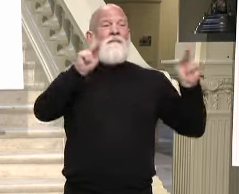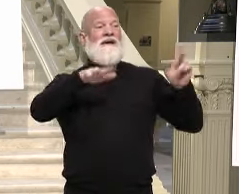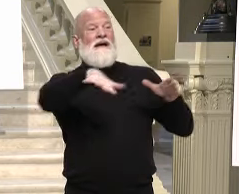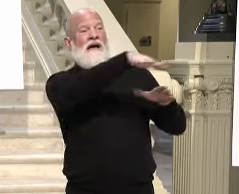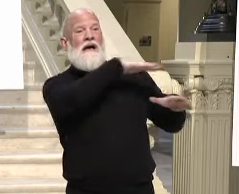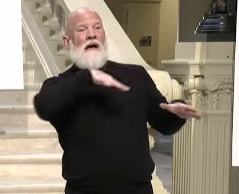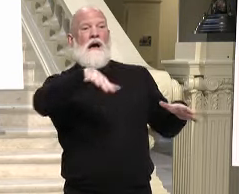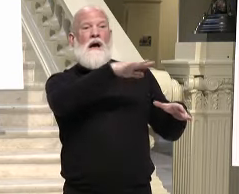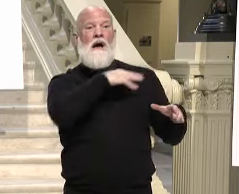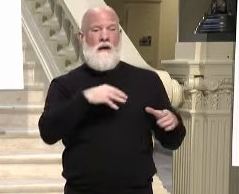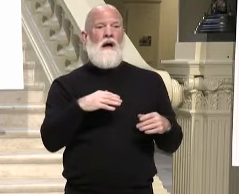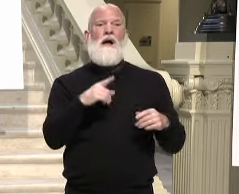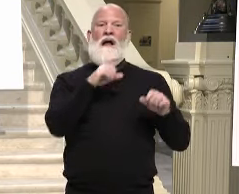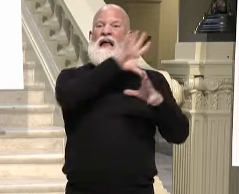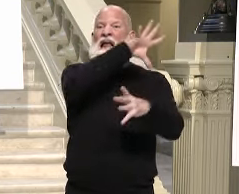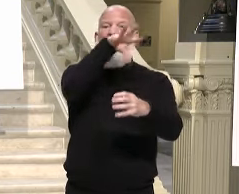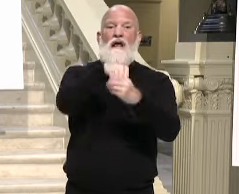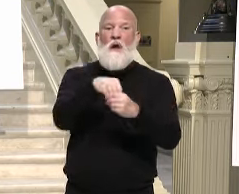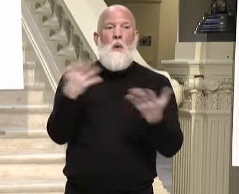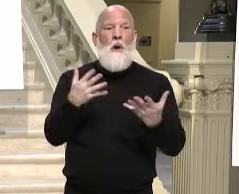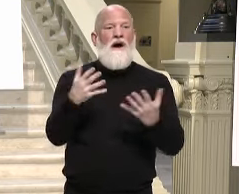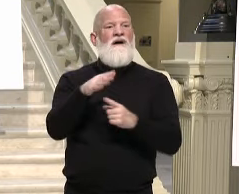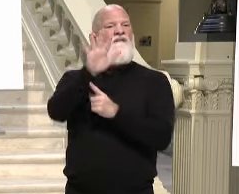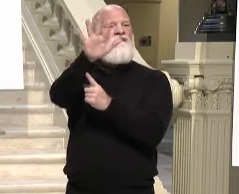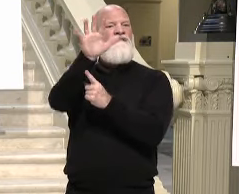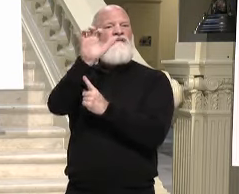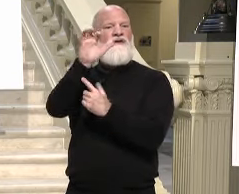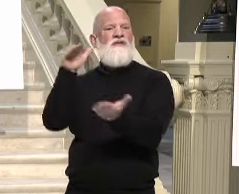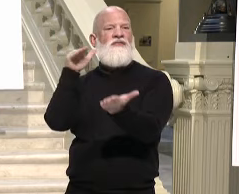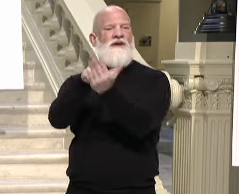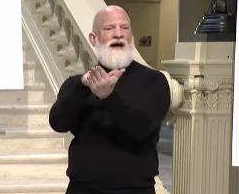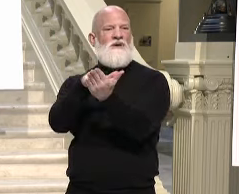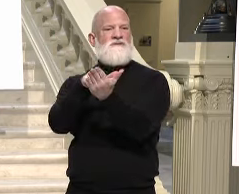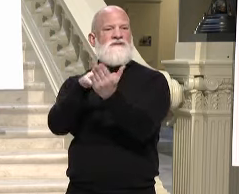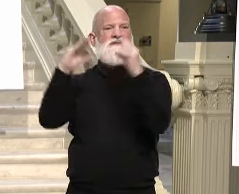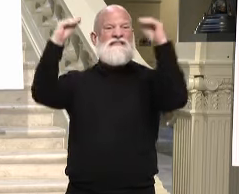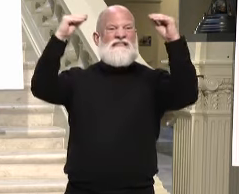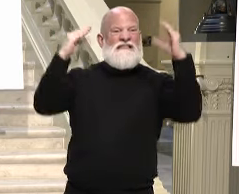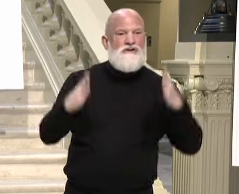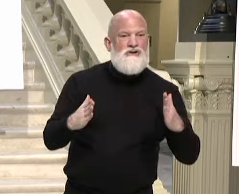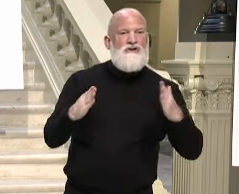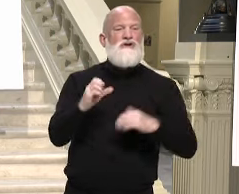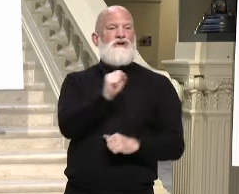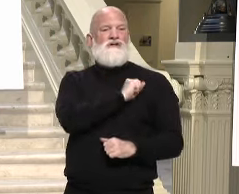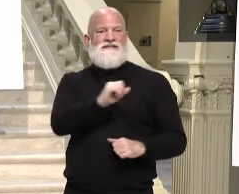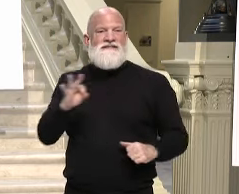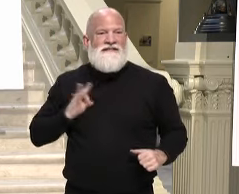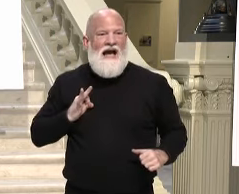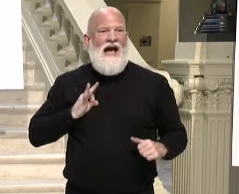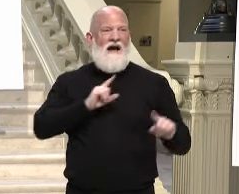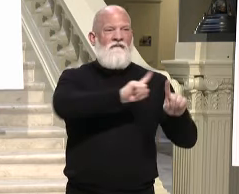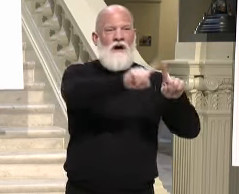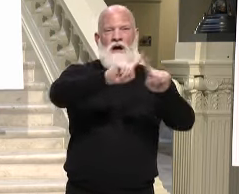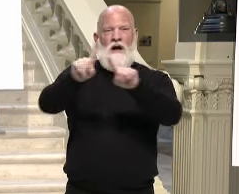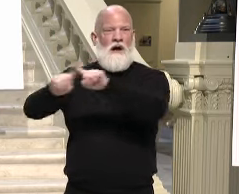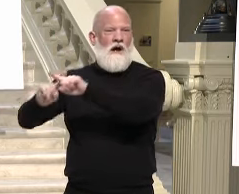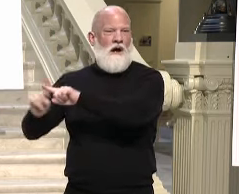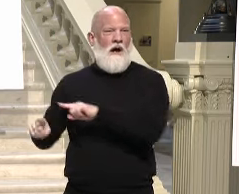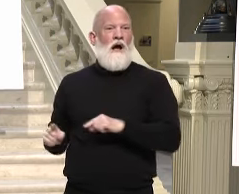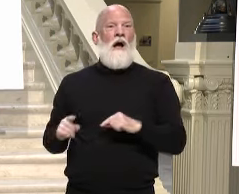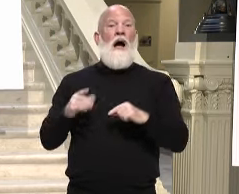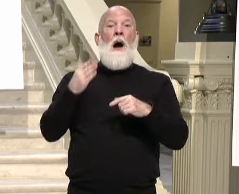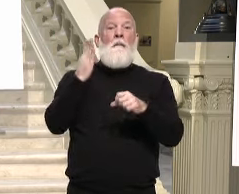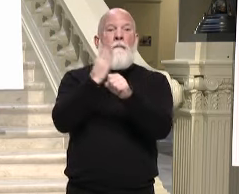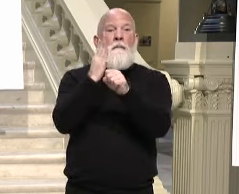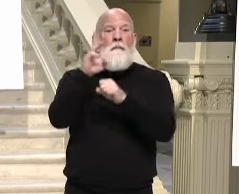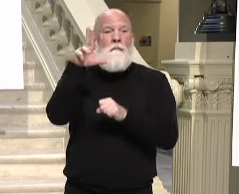million educational workers workforce. So that would include teachers, as well as bus drivers and others in the school who